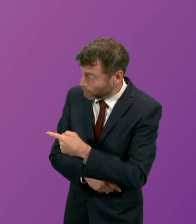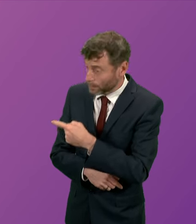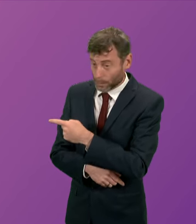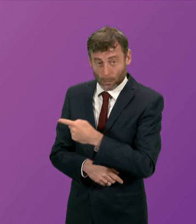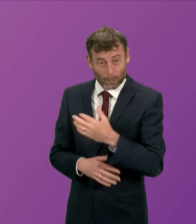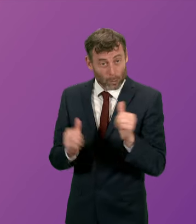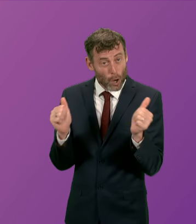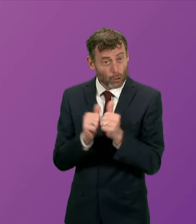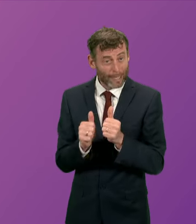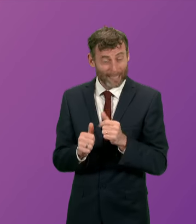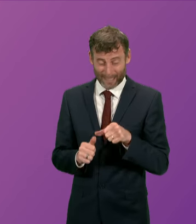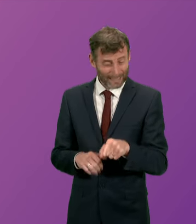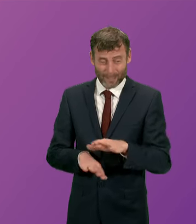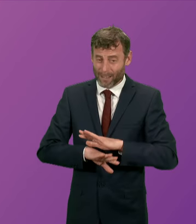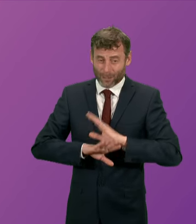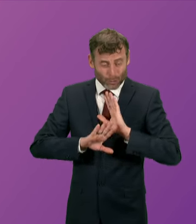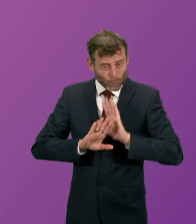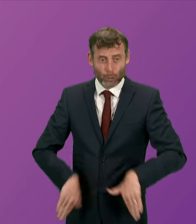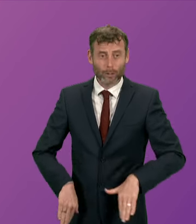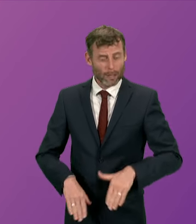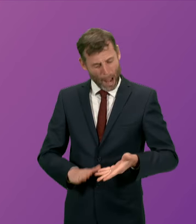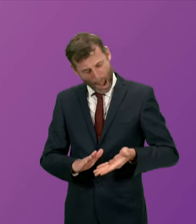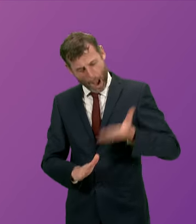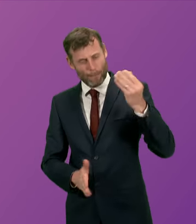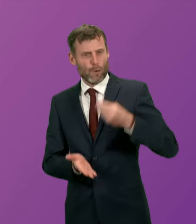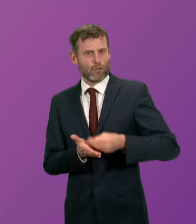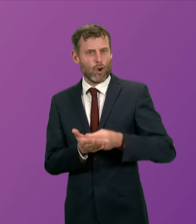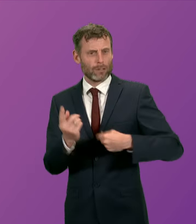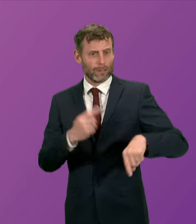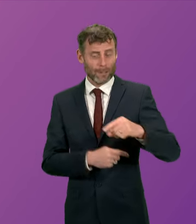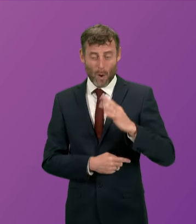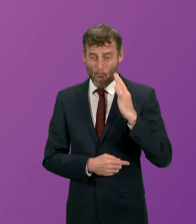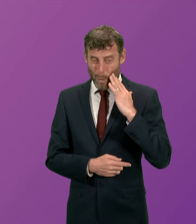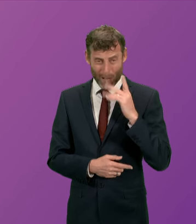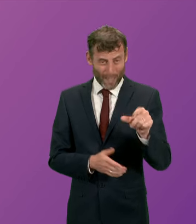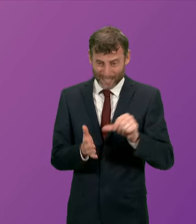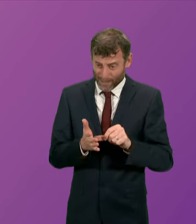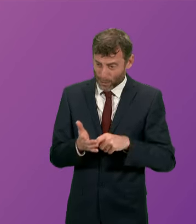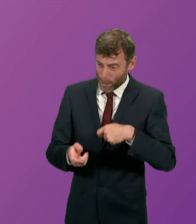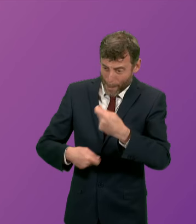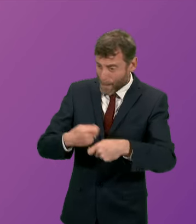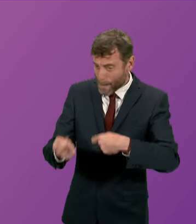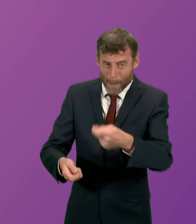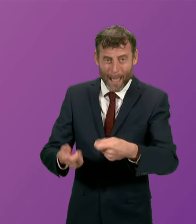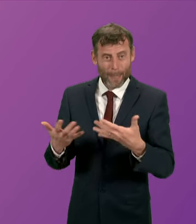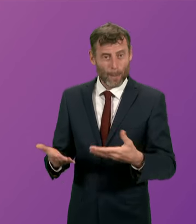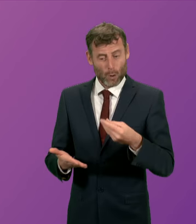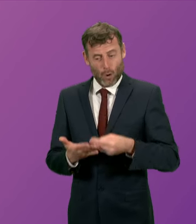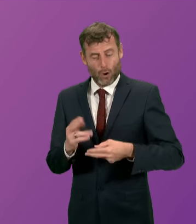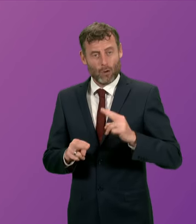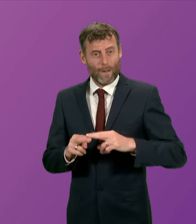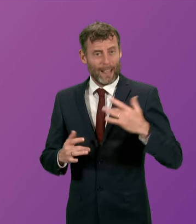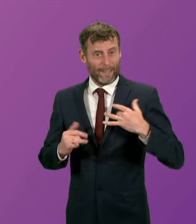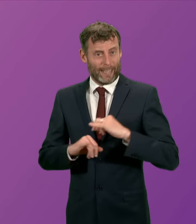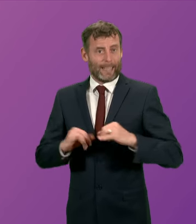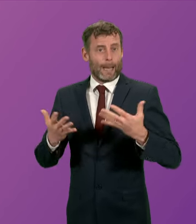the wholly unacceptable increases for my constituents during a cost of living crisis and are there implications potential implications for